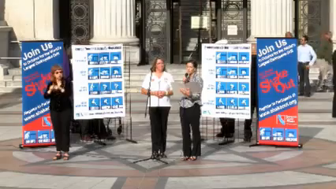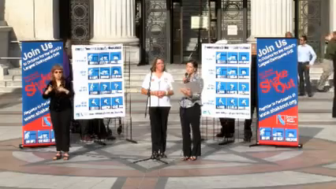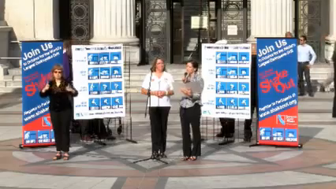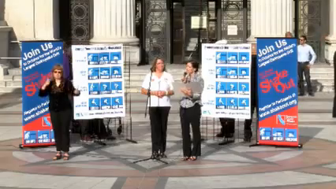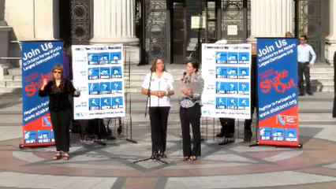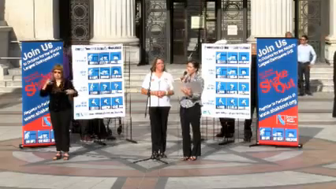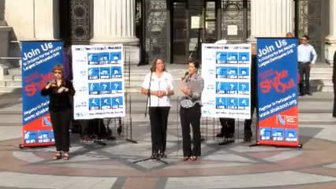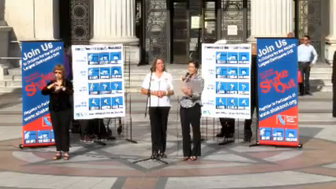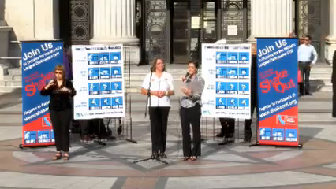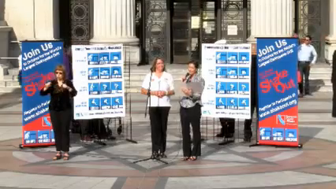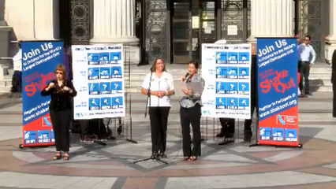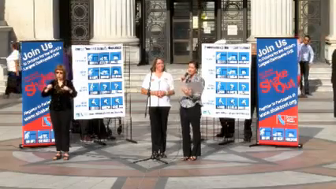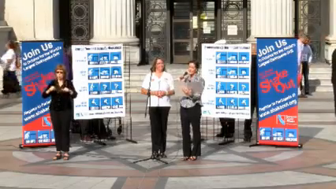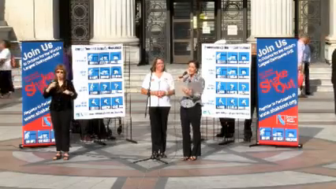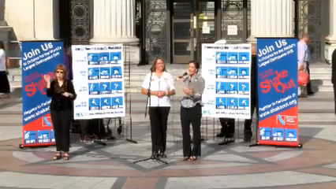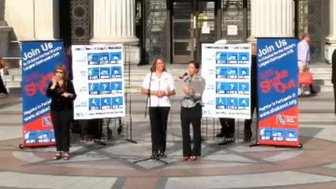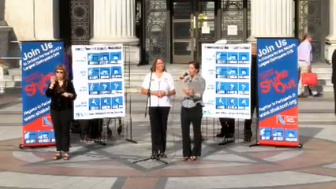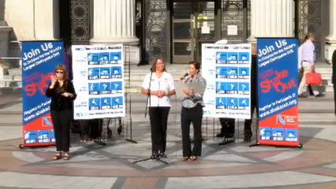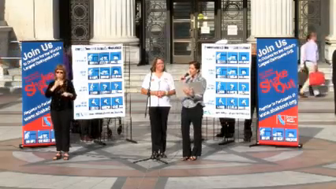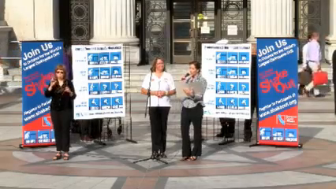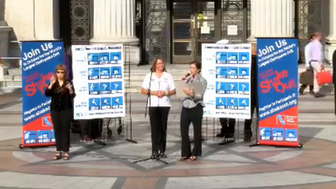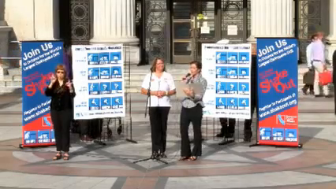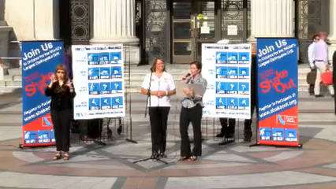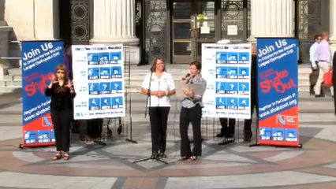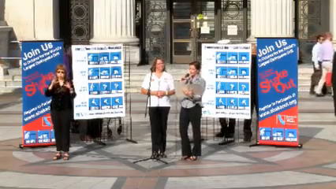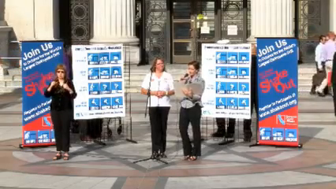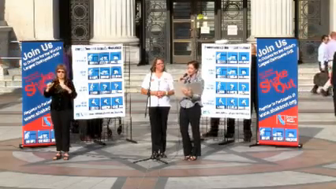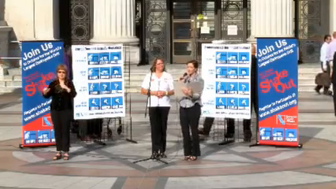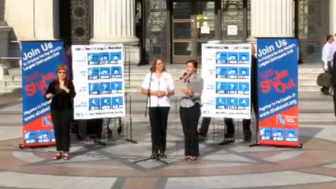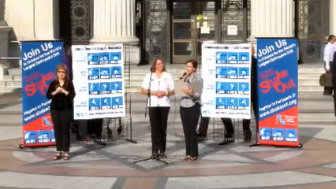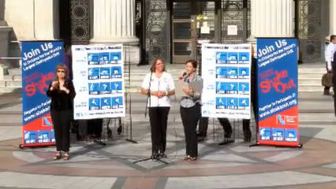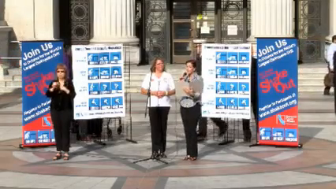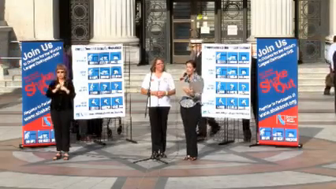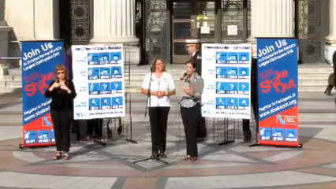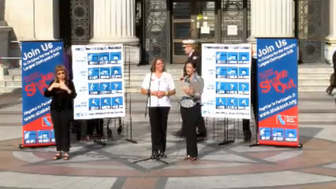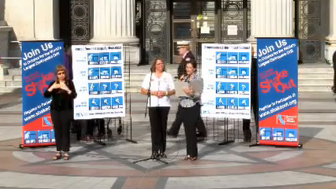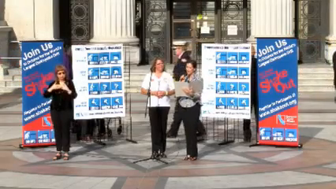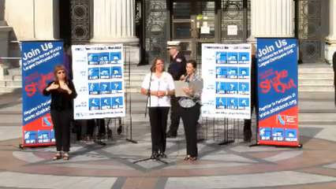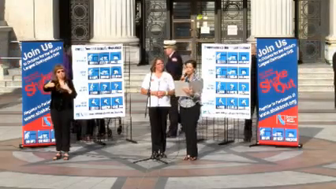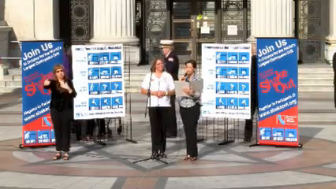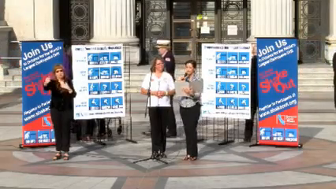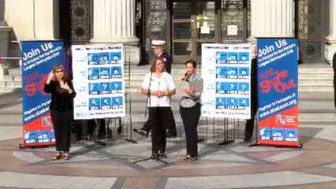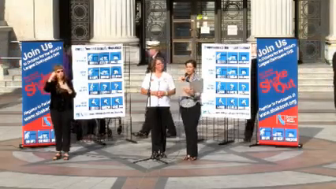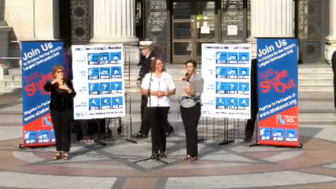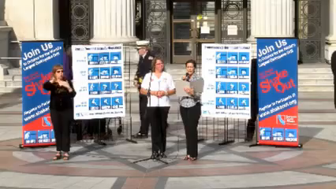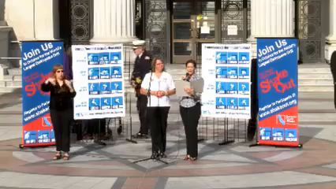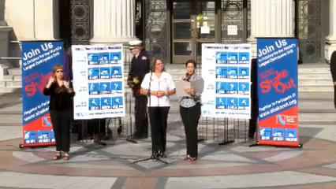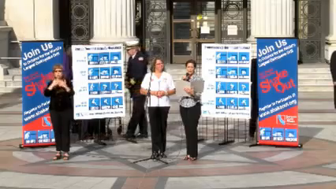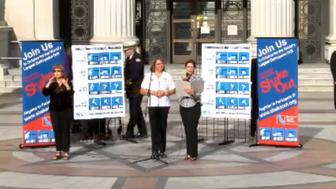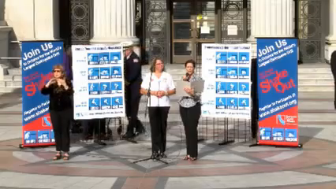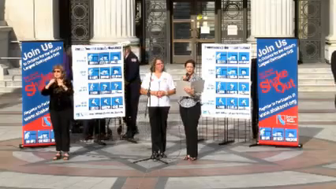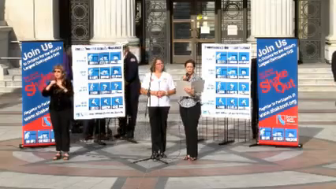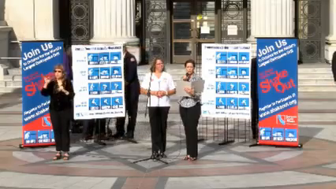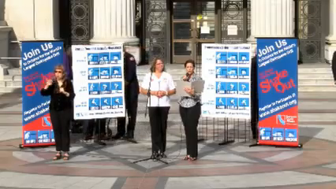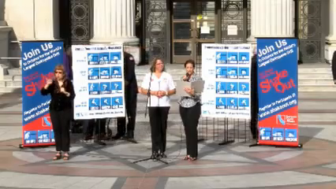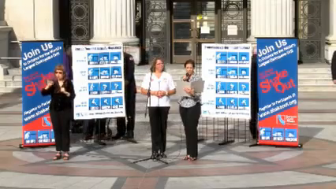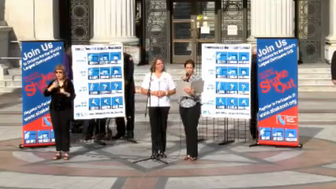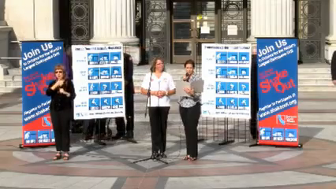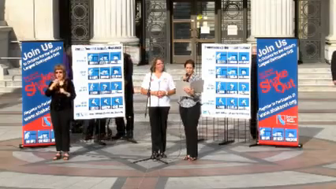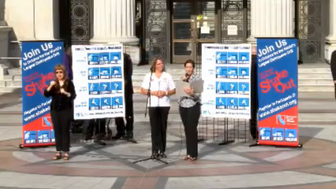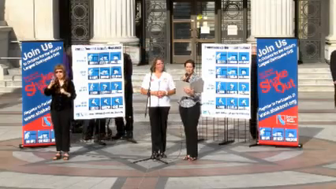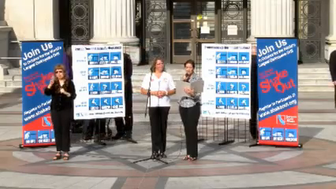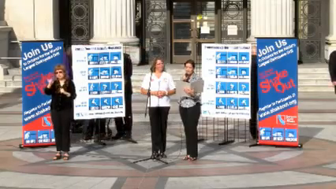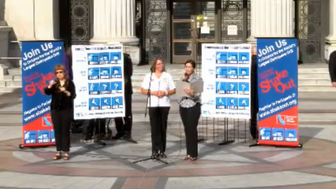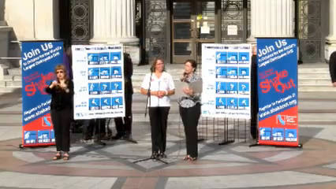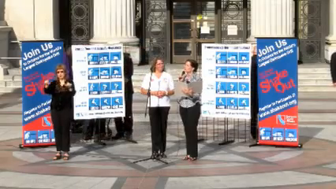pose a particular significant and ongoing threat to the entire city of Oakland and the Bay Area region